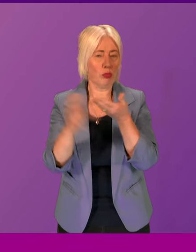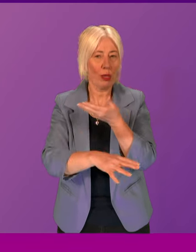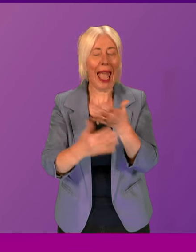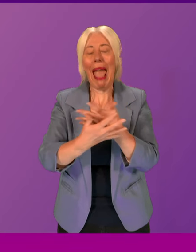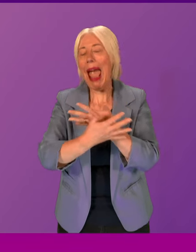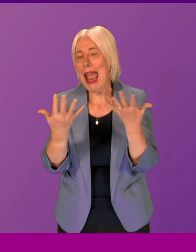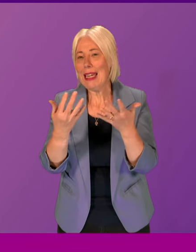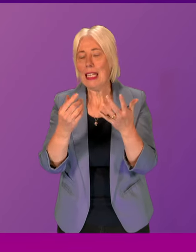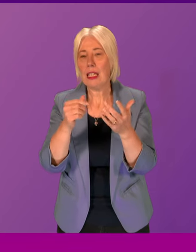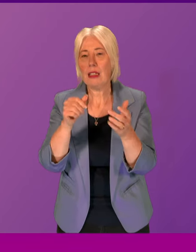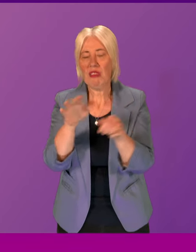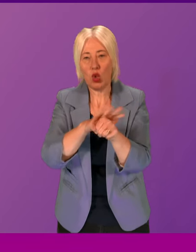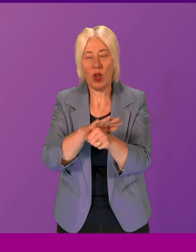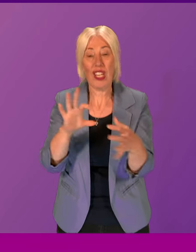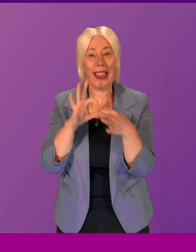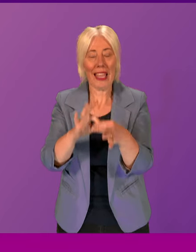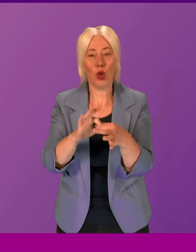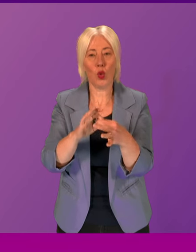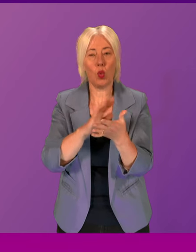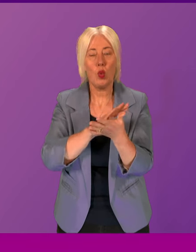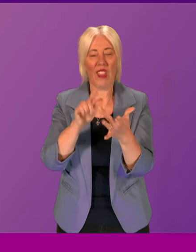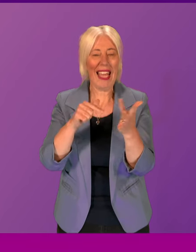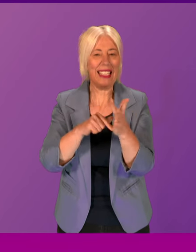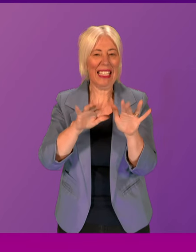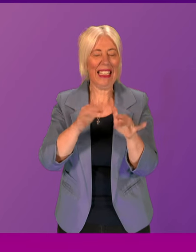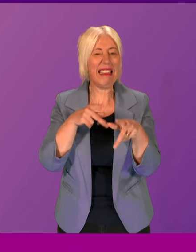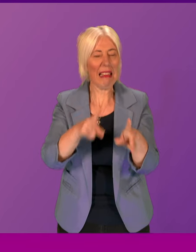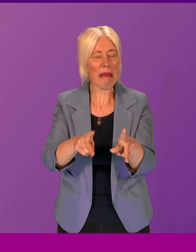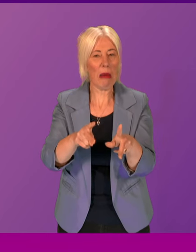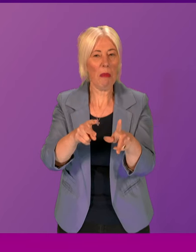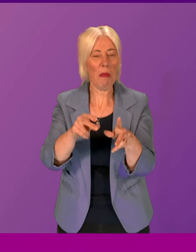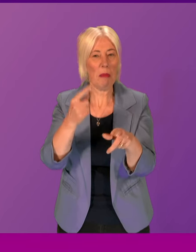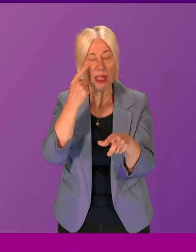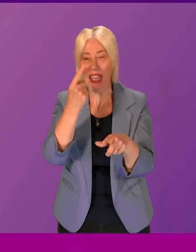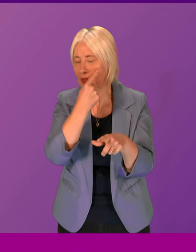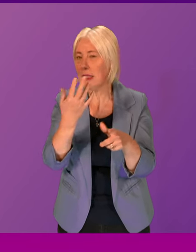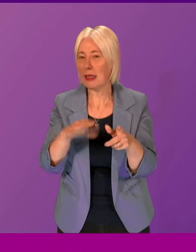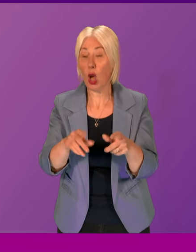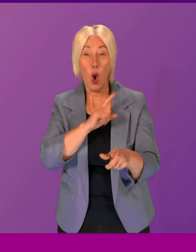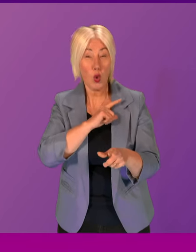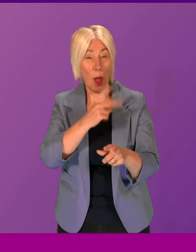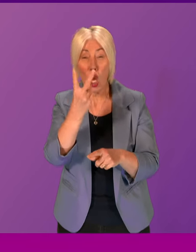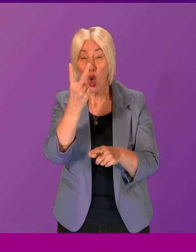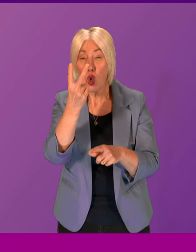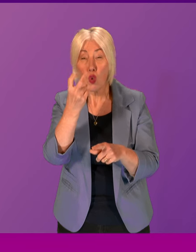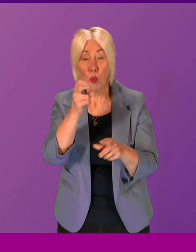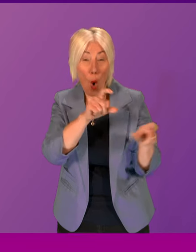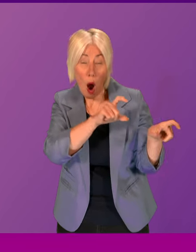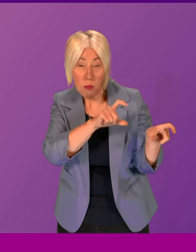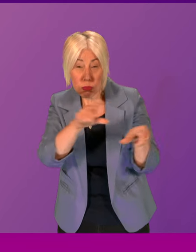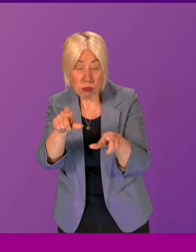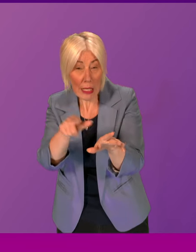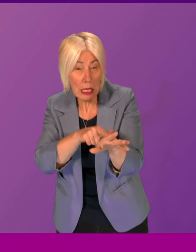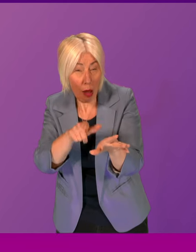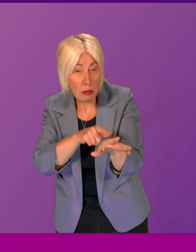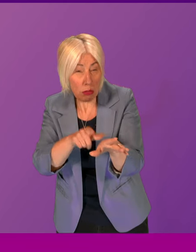horizon evidence. So can the First Minister explain why prosecutions in Scotland continued for two more years after the Crown Office